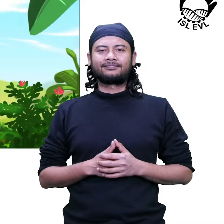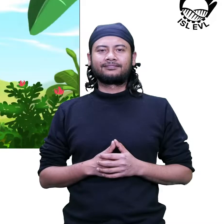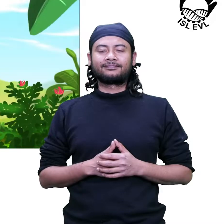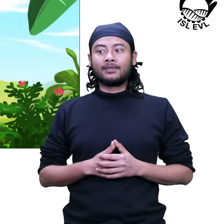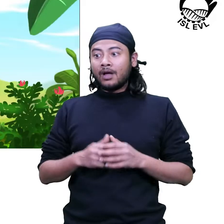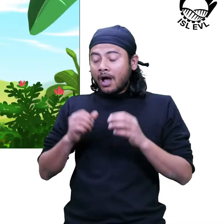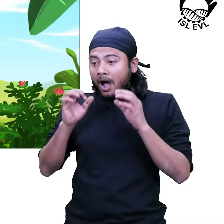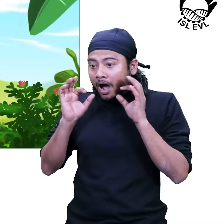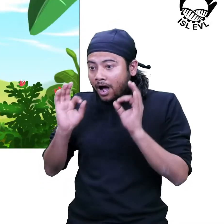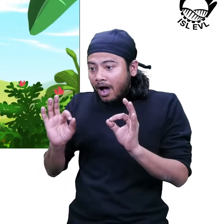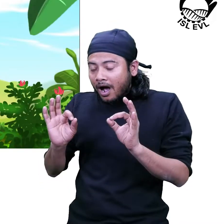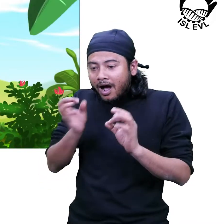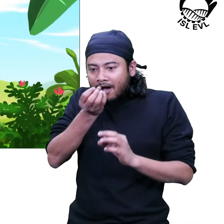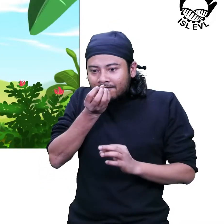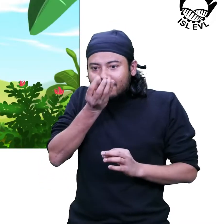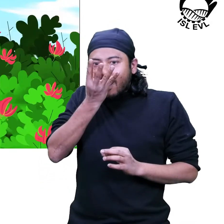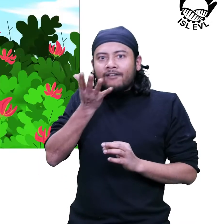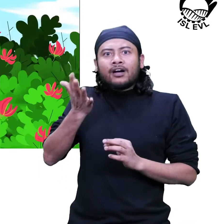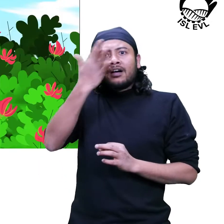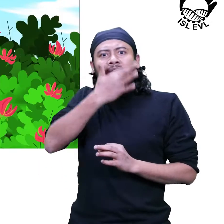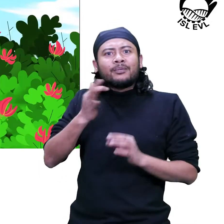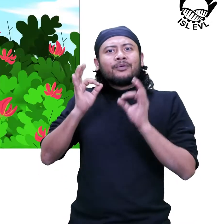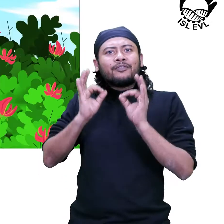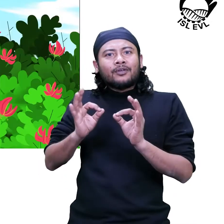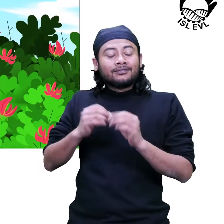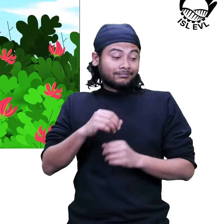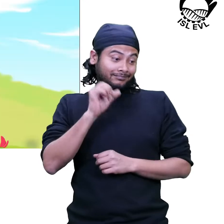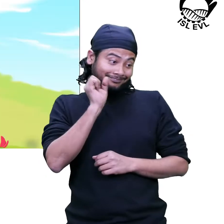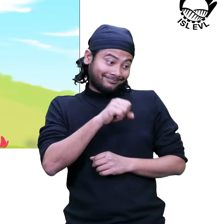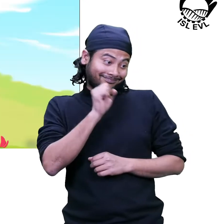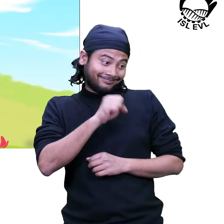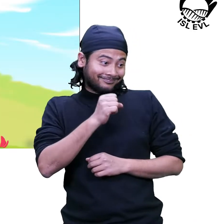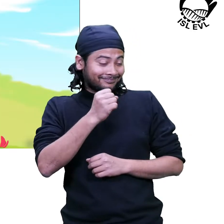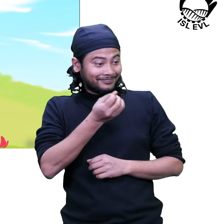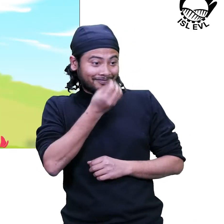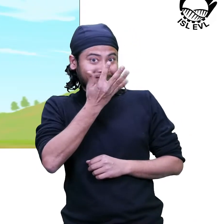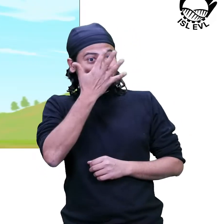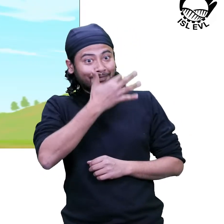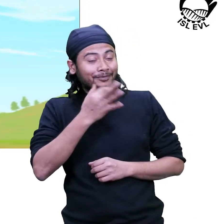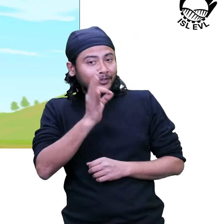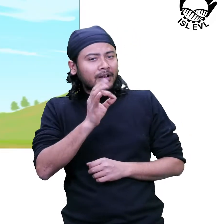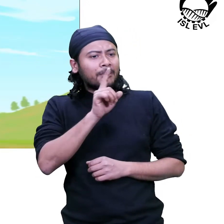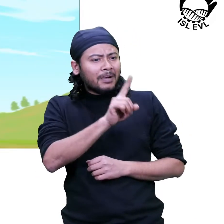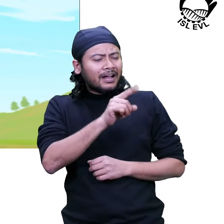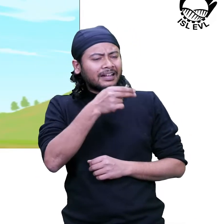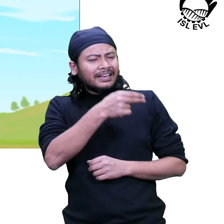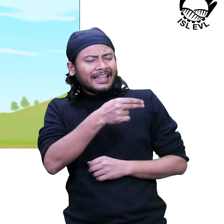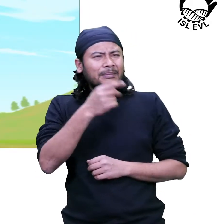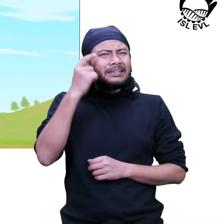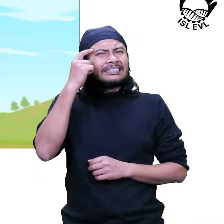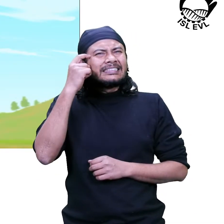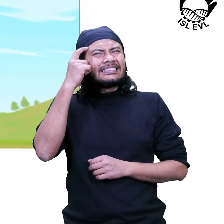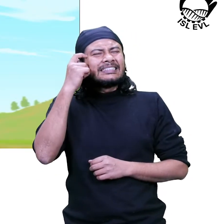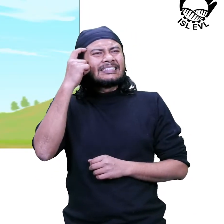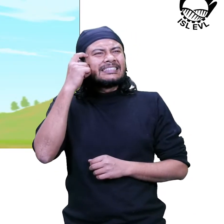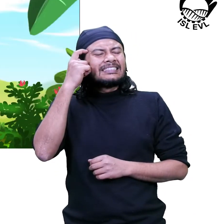Wow, this flower is so beautiful. Yes, this is beautiful. But I am not able to remember the